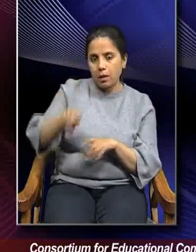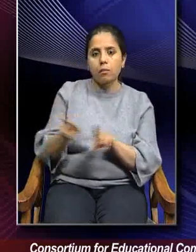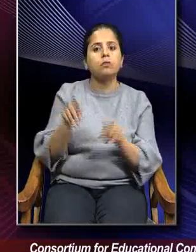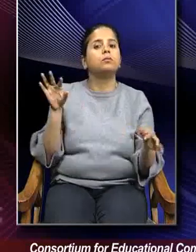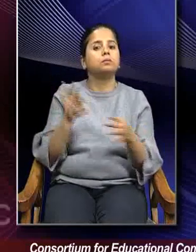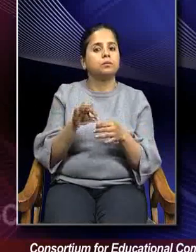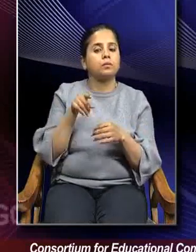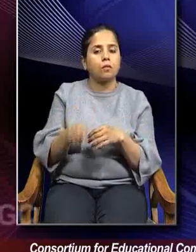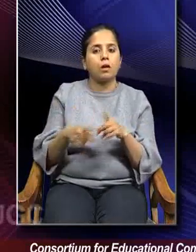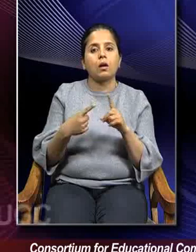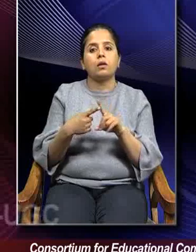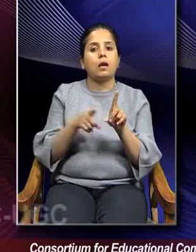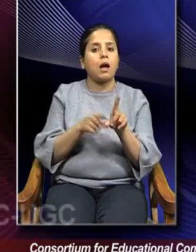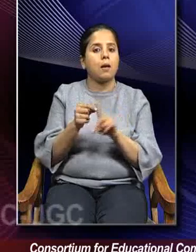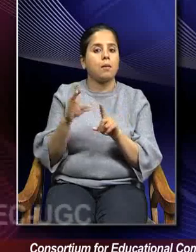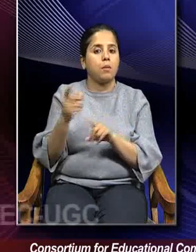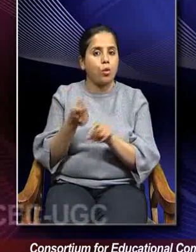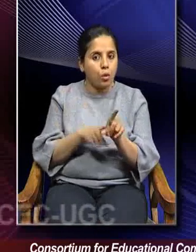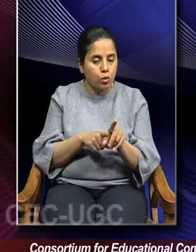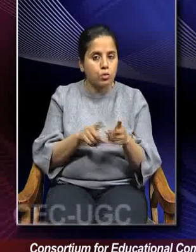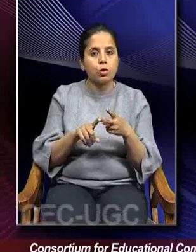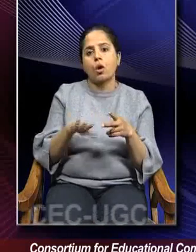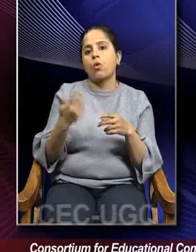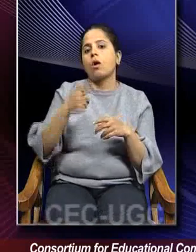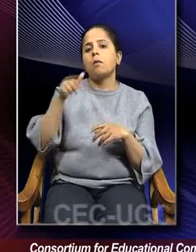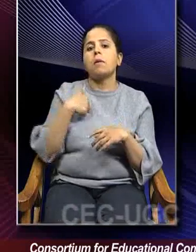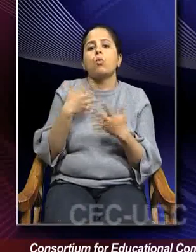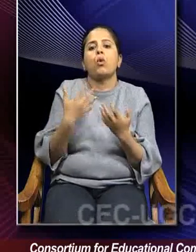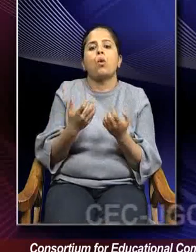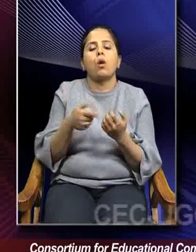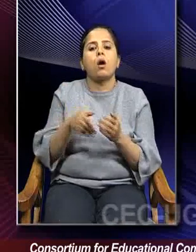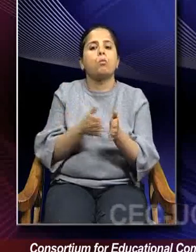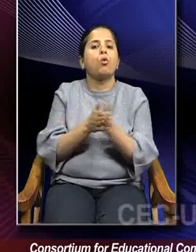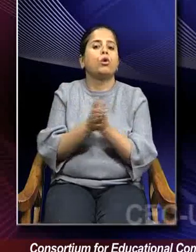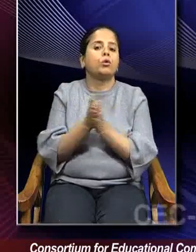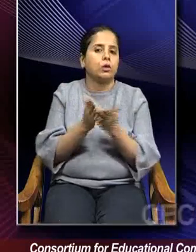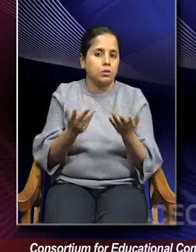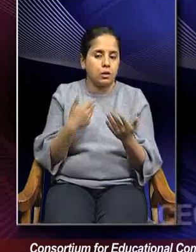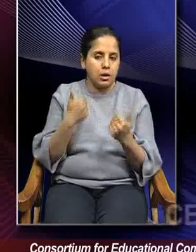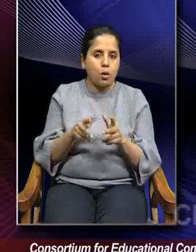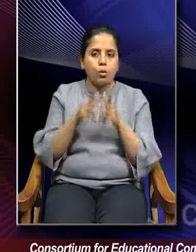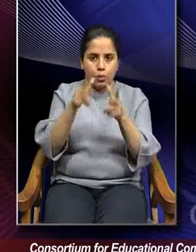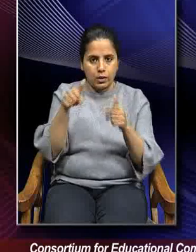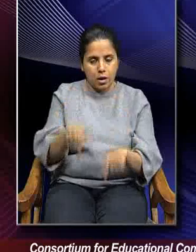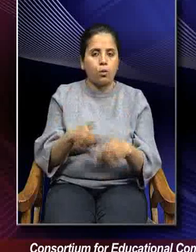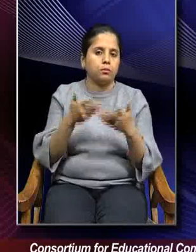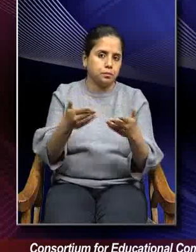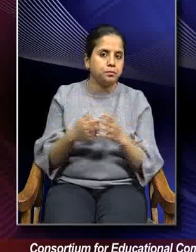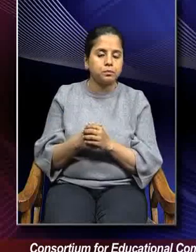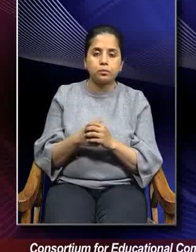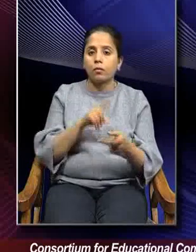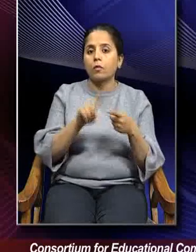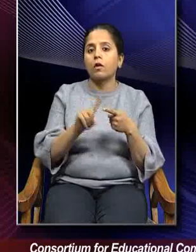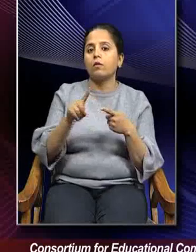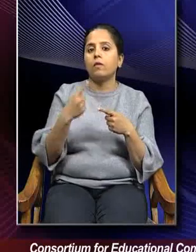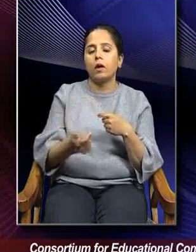as typology of individuals and what should be our preferred means of motivation. I am going to tell here. The first